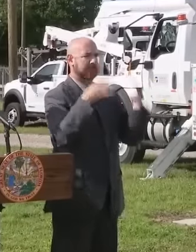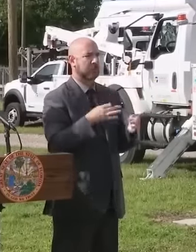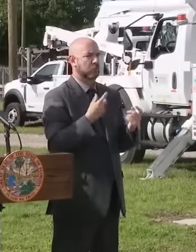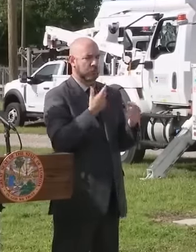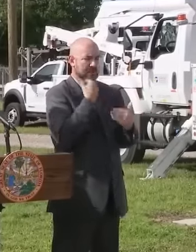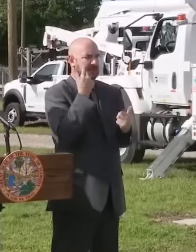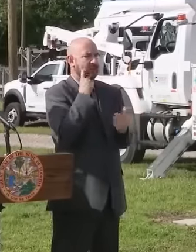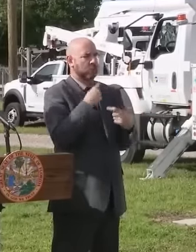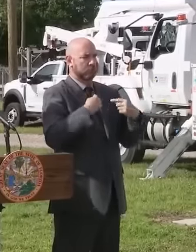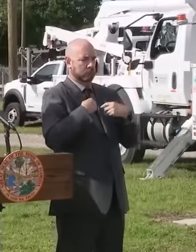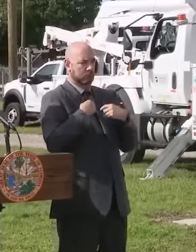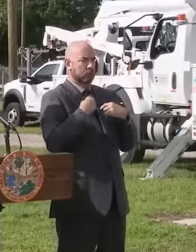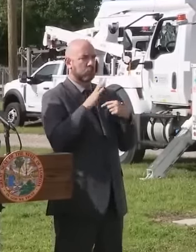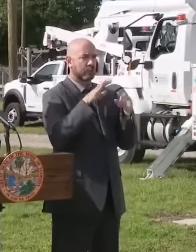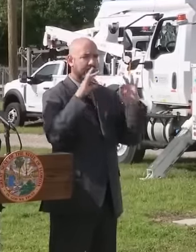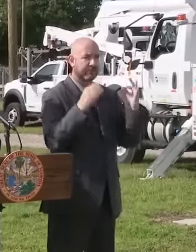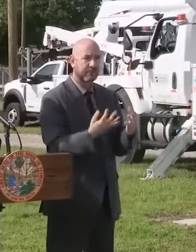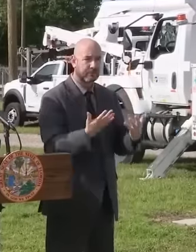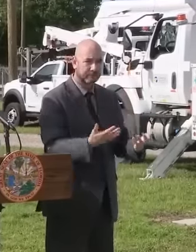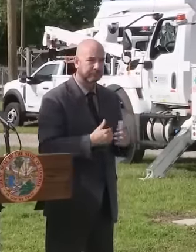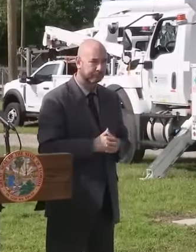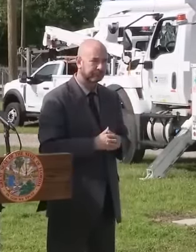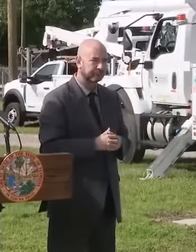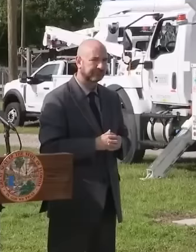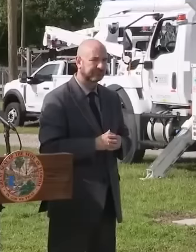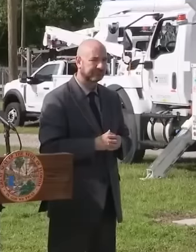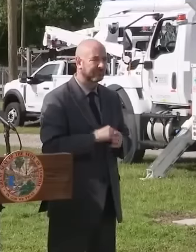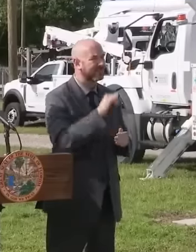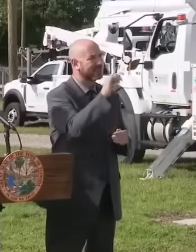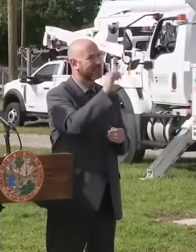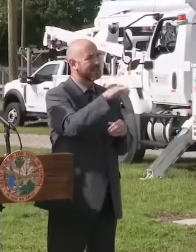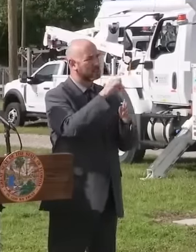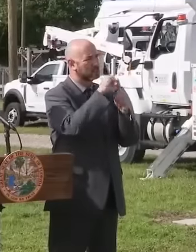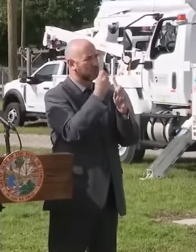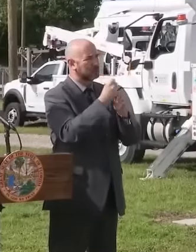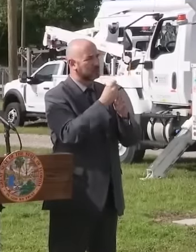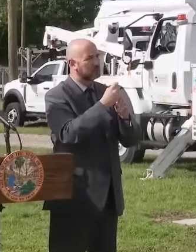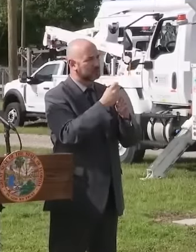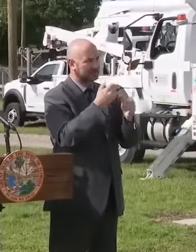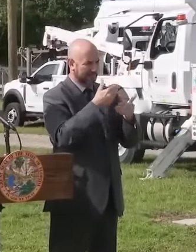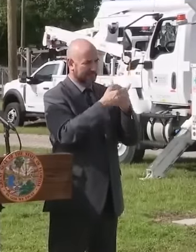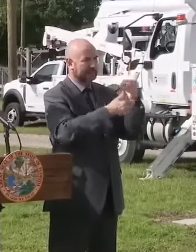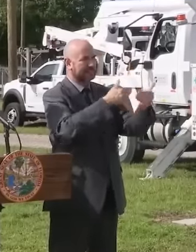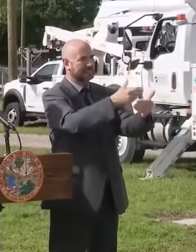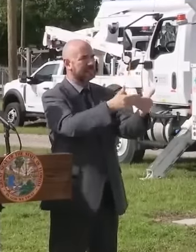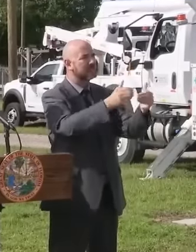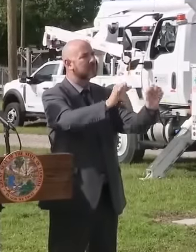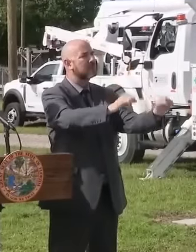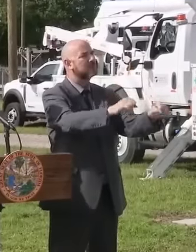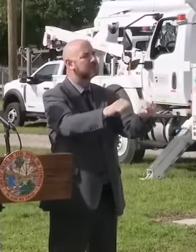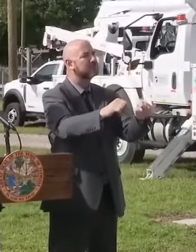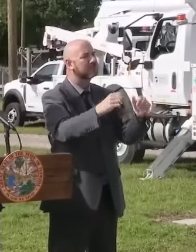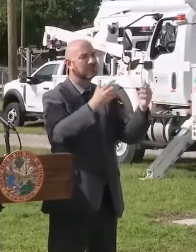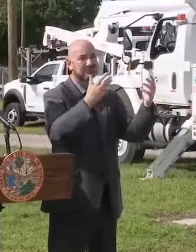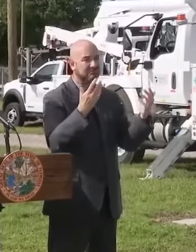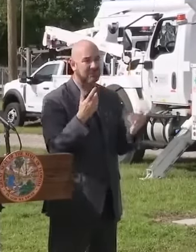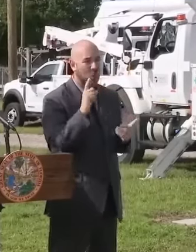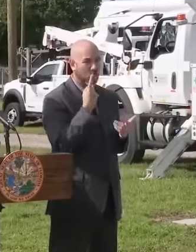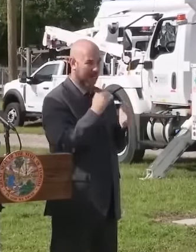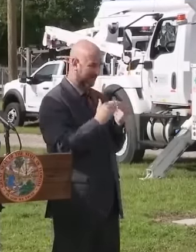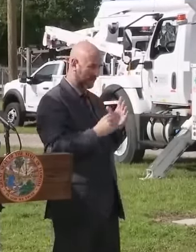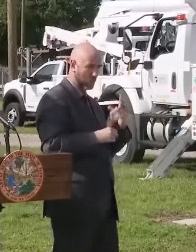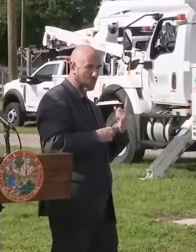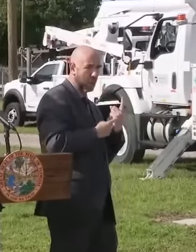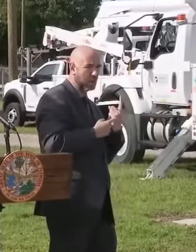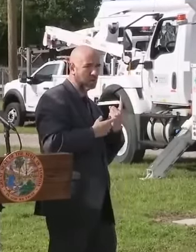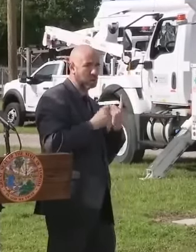But those conditions may very well, in the wide range of possibilities, be a Cat 1 all the way to a Cat 4. But you need